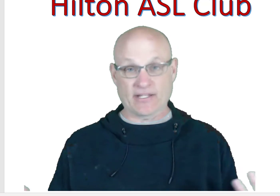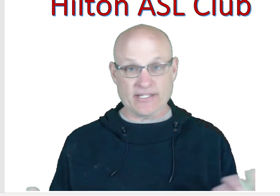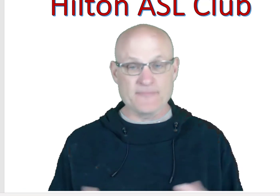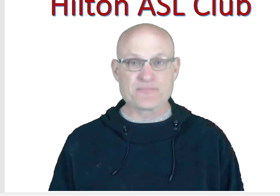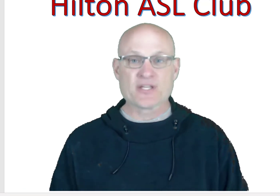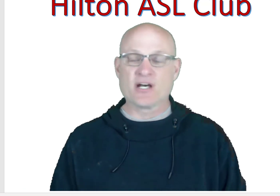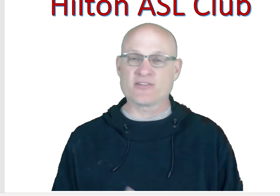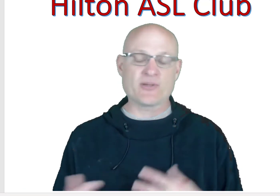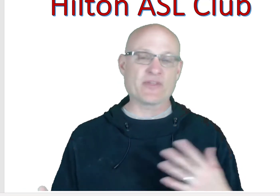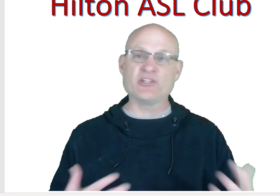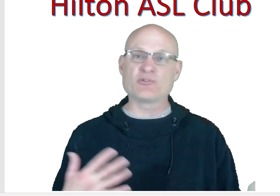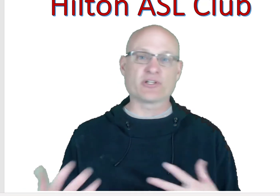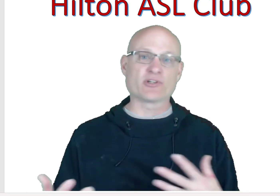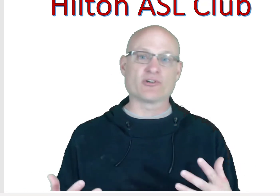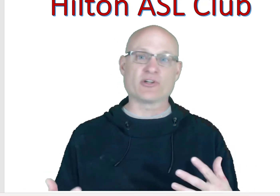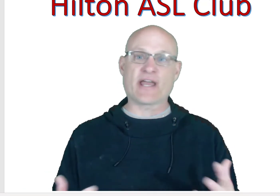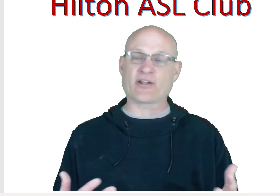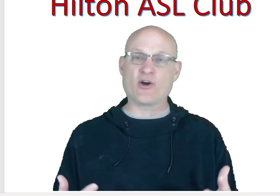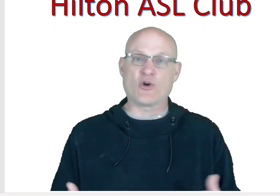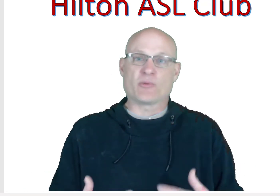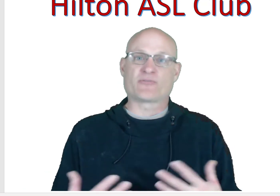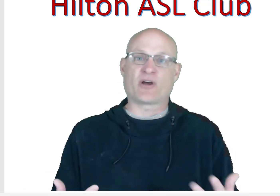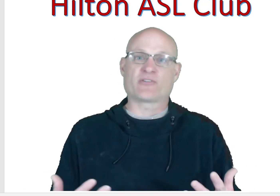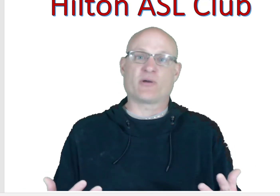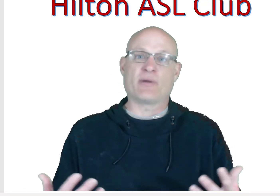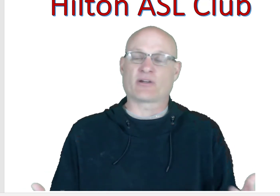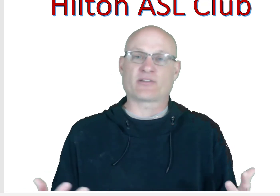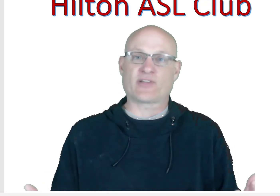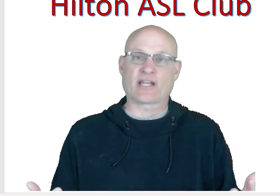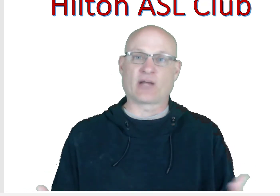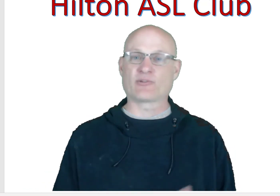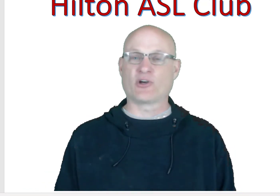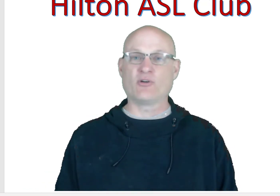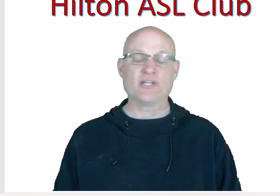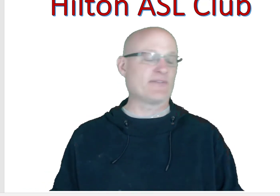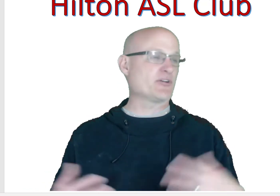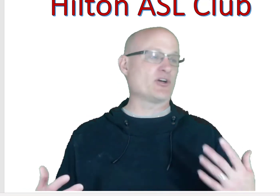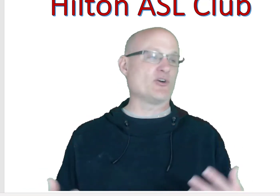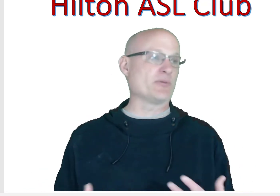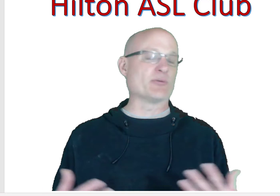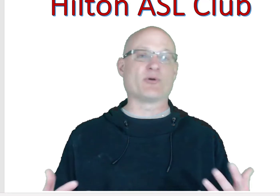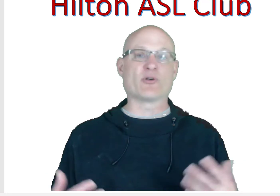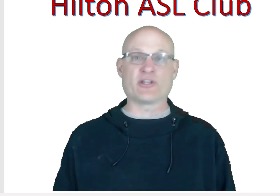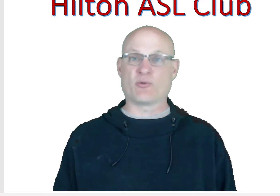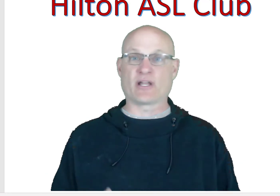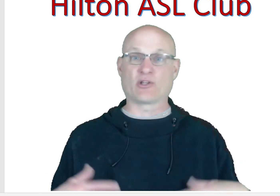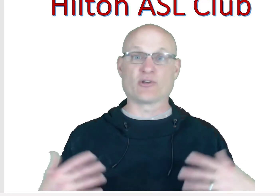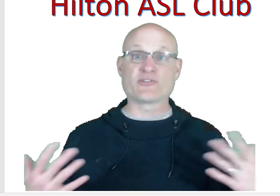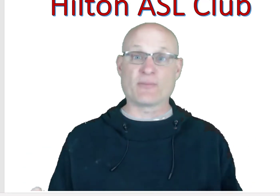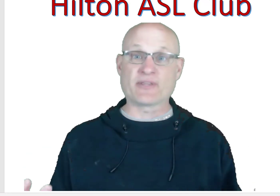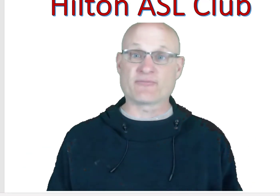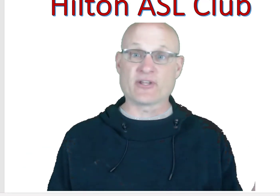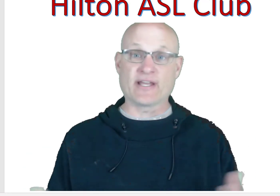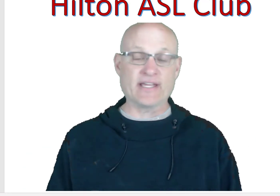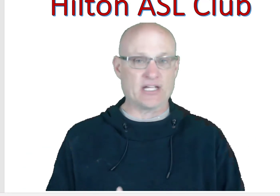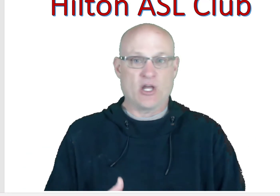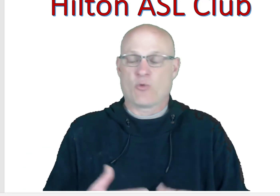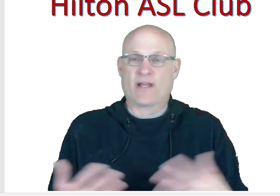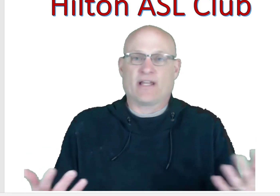on something you can learn at home as far as American Sign Language. So if you're at home and you're bored and you want to learn something for the day, why not